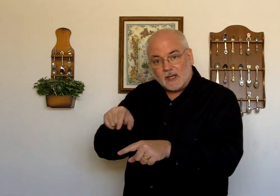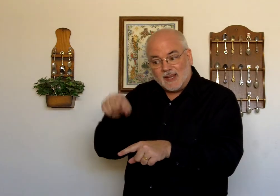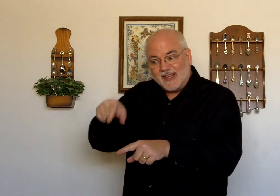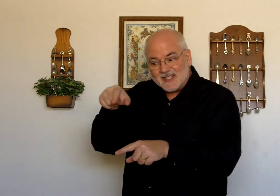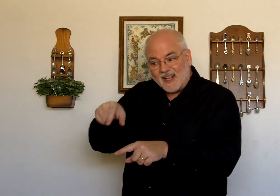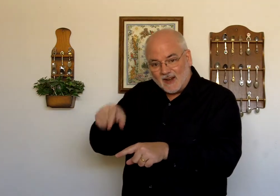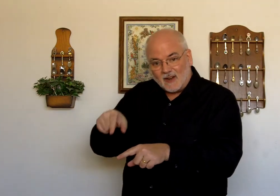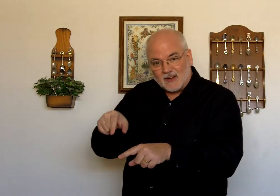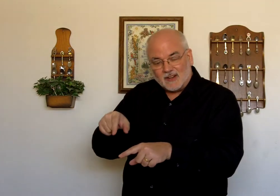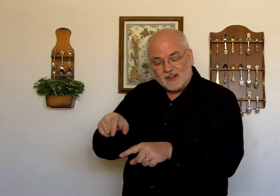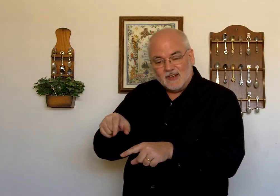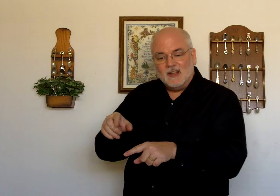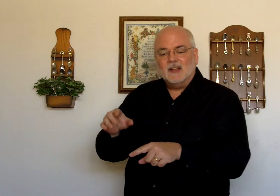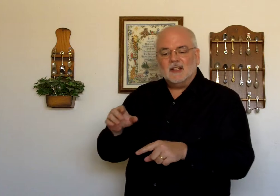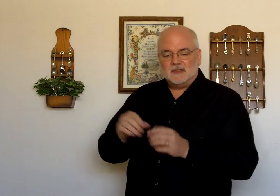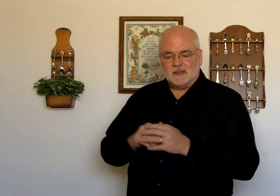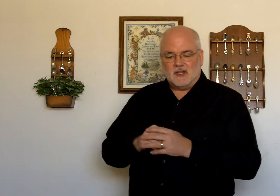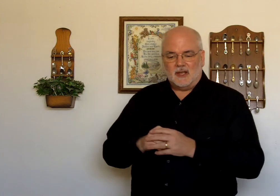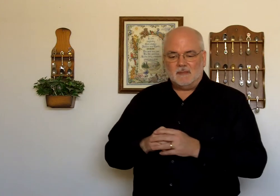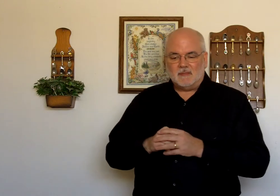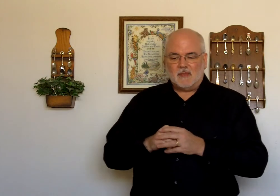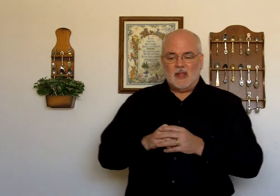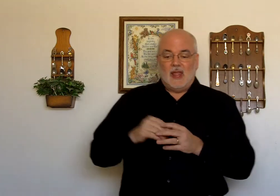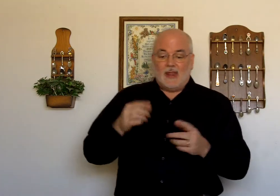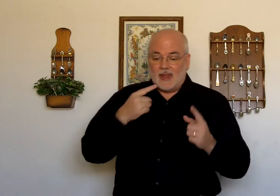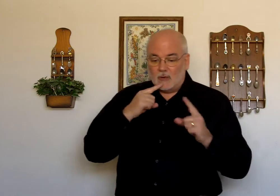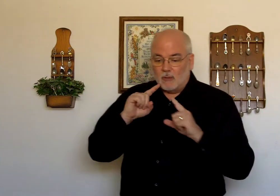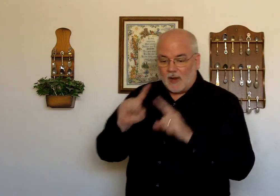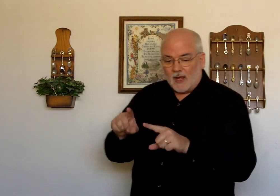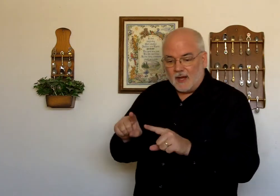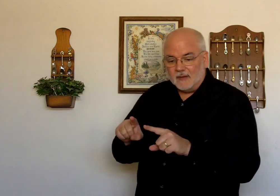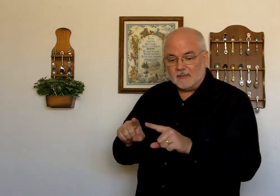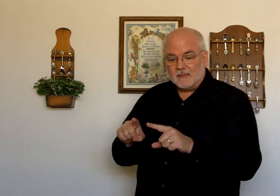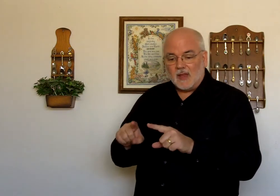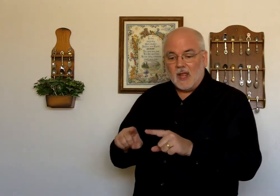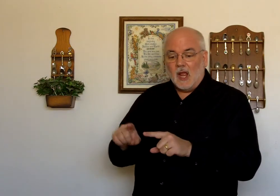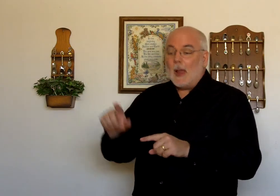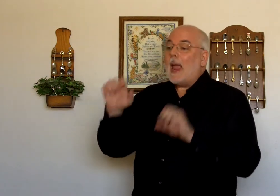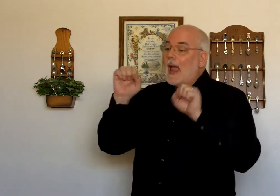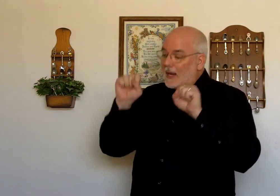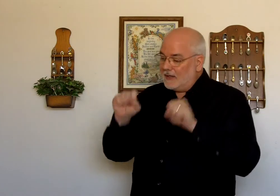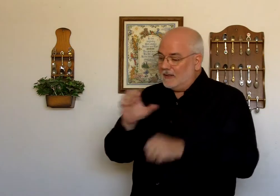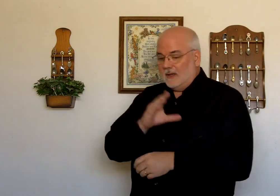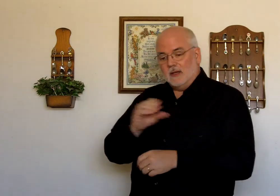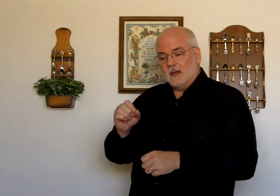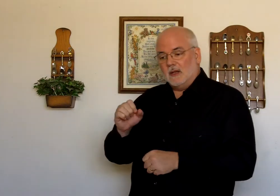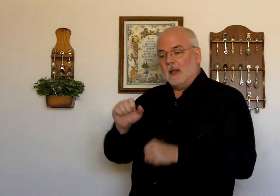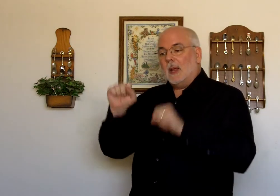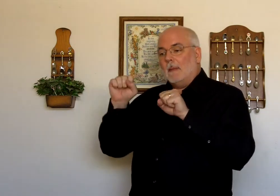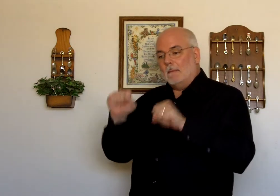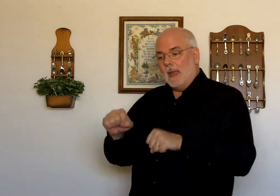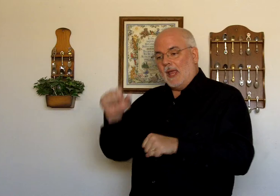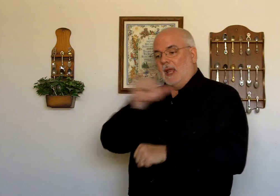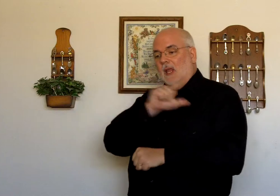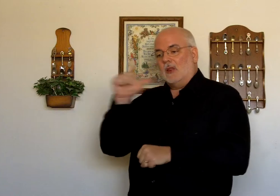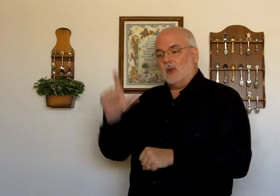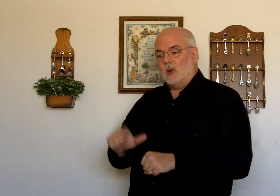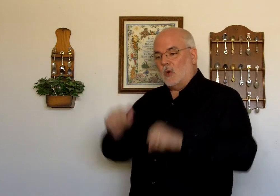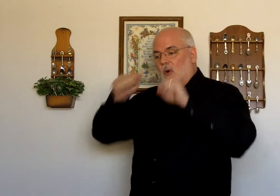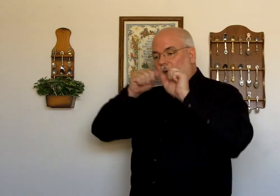he? He's there. Okay? They replied. And. May the Lord